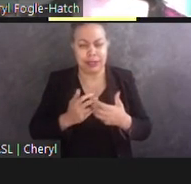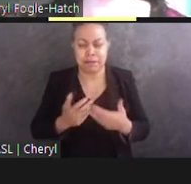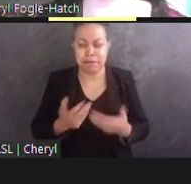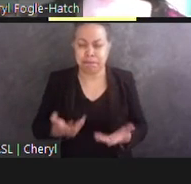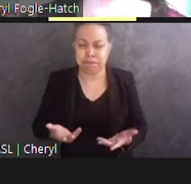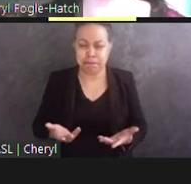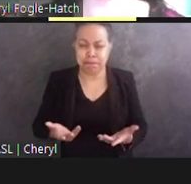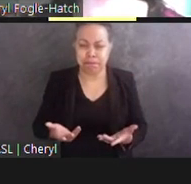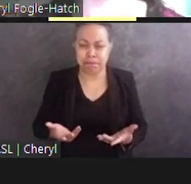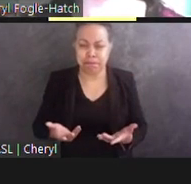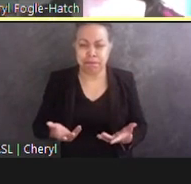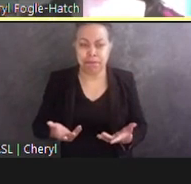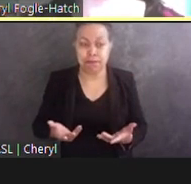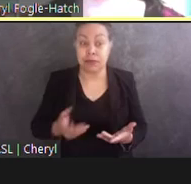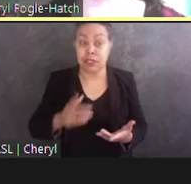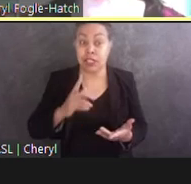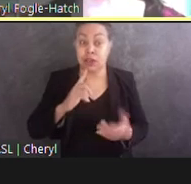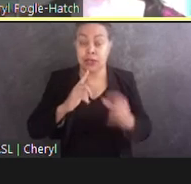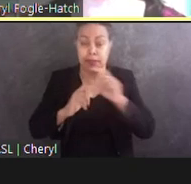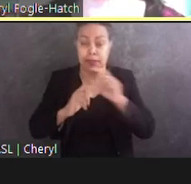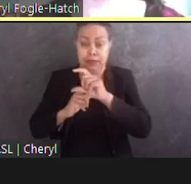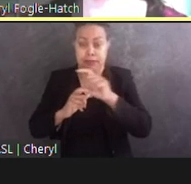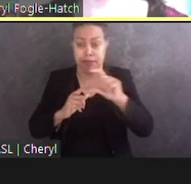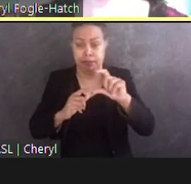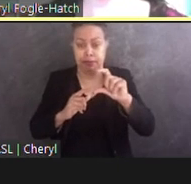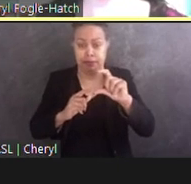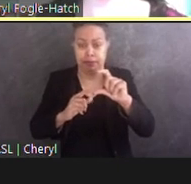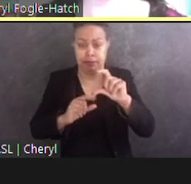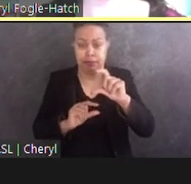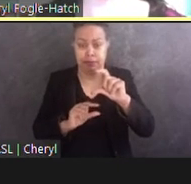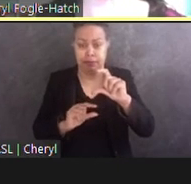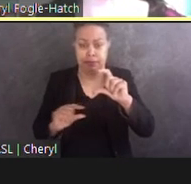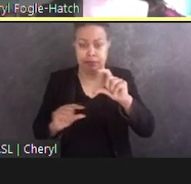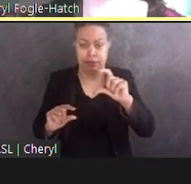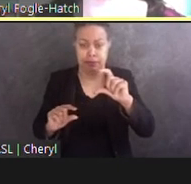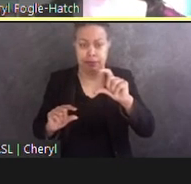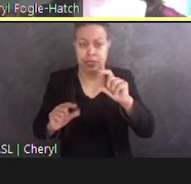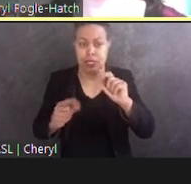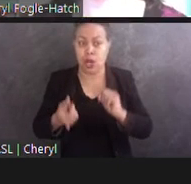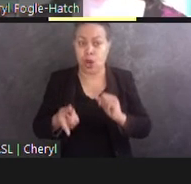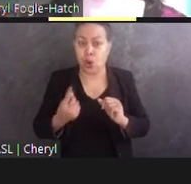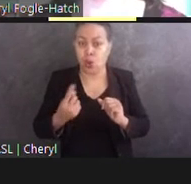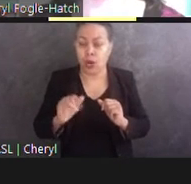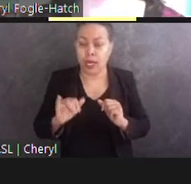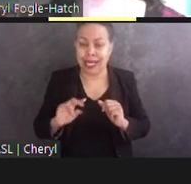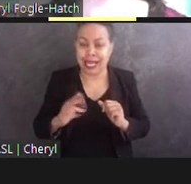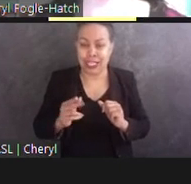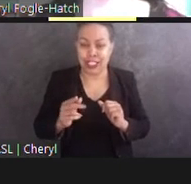an inch of space between the letters. Due to the large scale, I had trouble determining